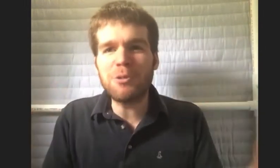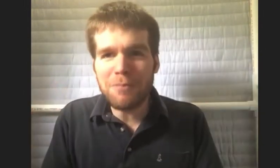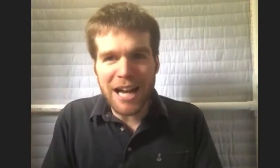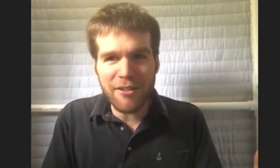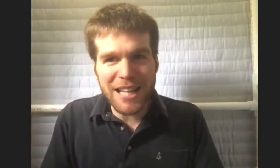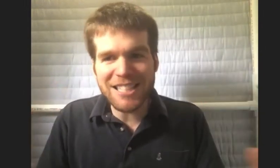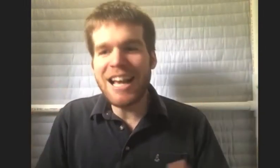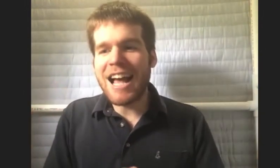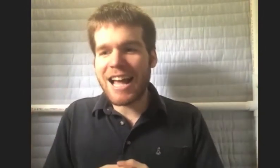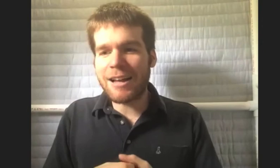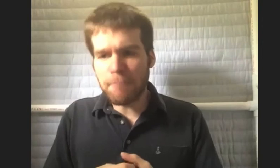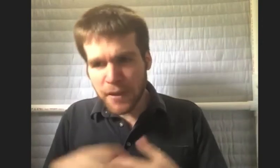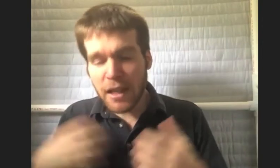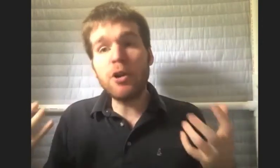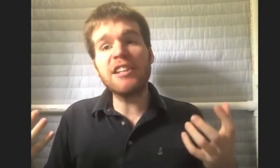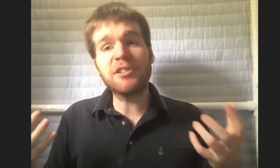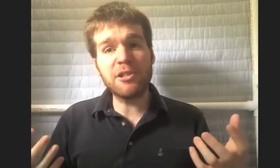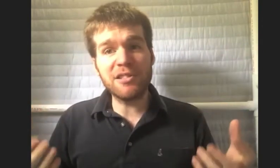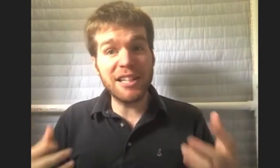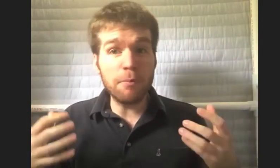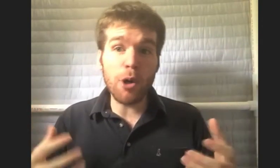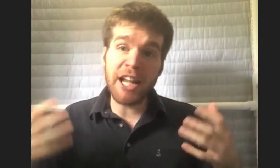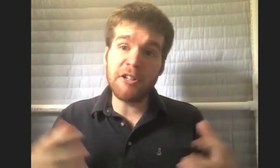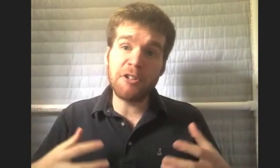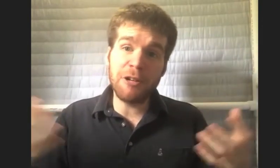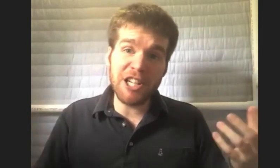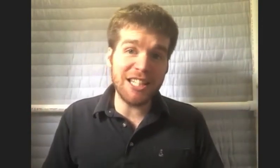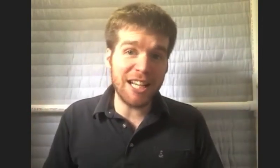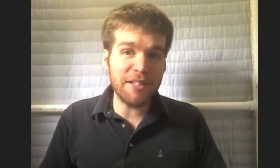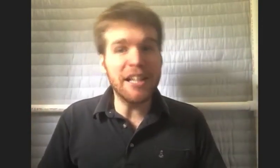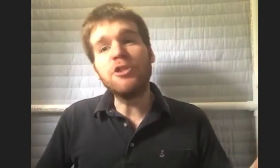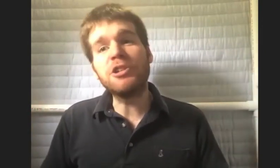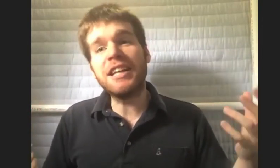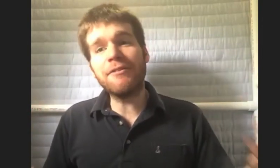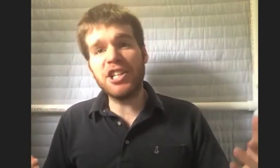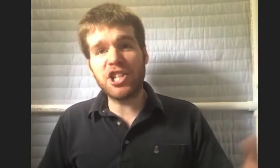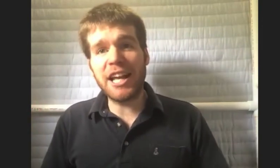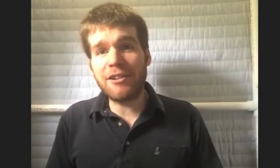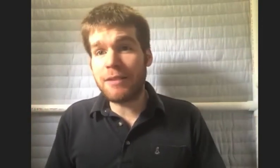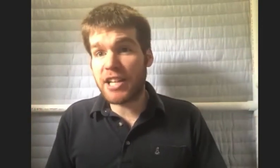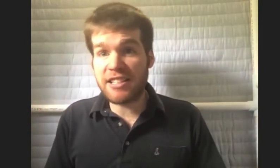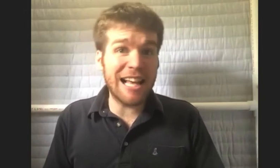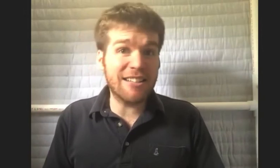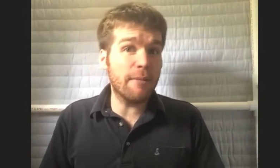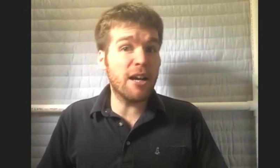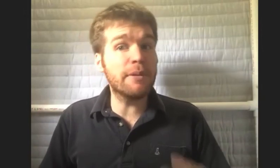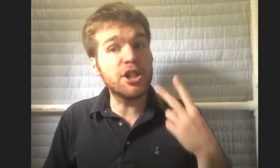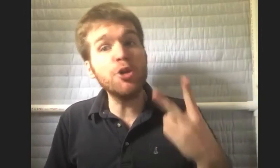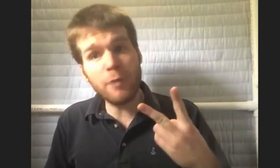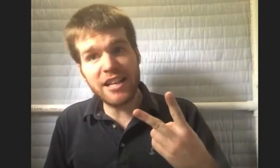unpack from this. And if you guys are interested in more character creation tips, you should definitely check out MJ's class coming up in two weeks,